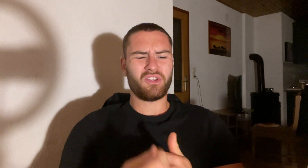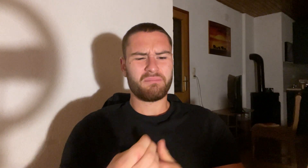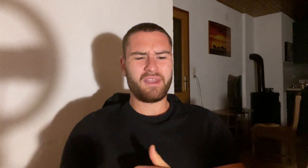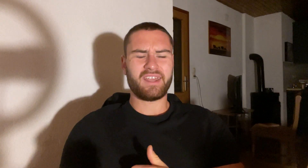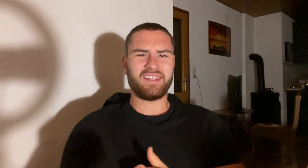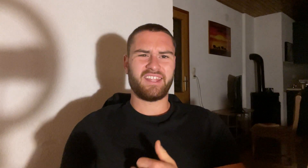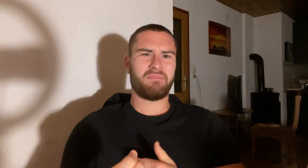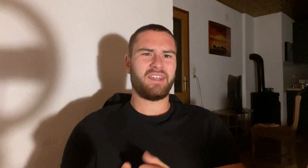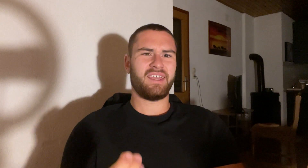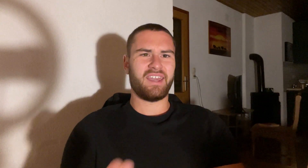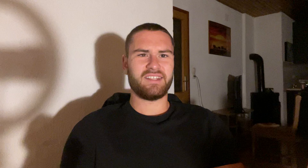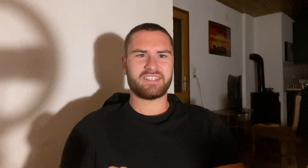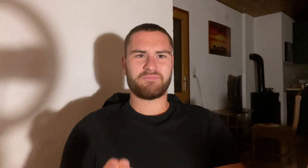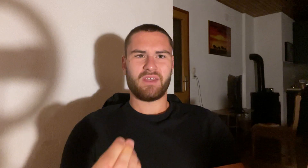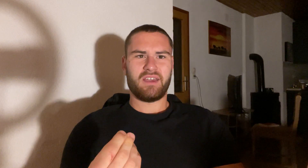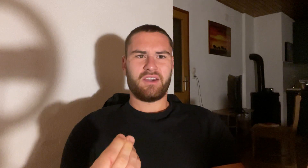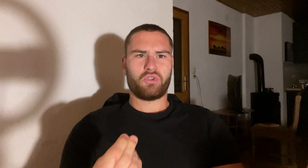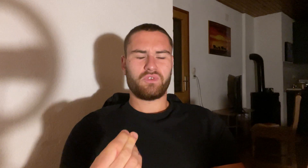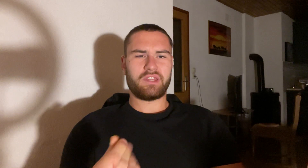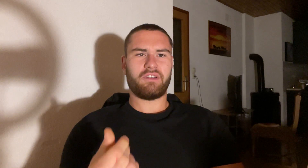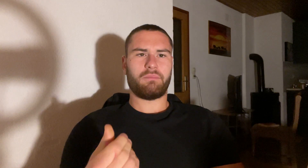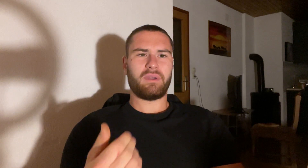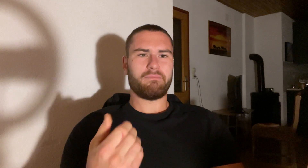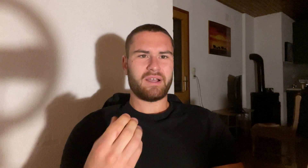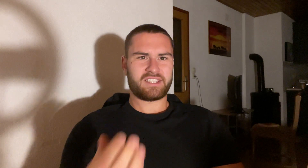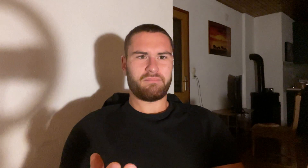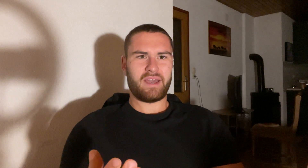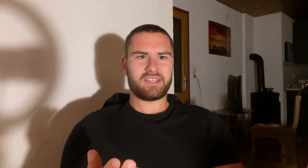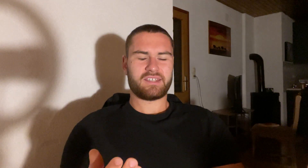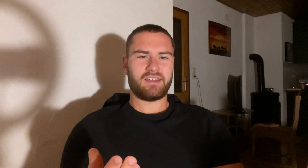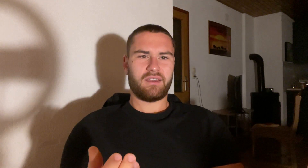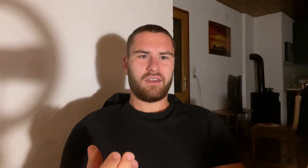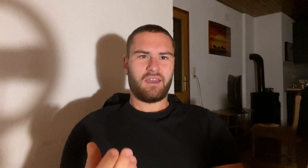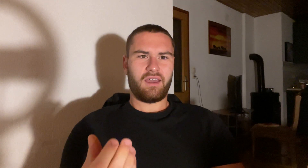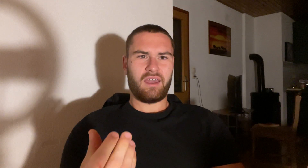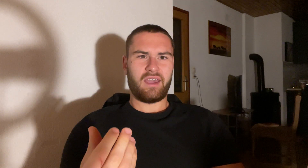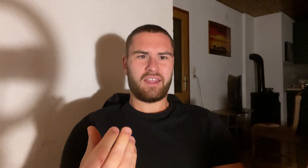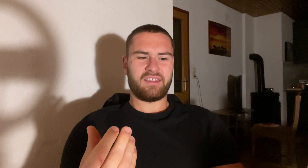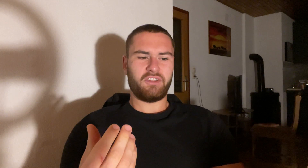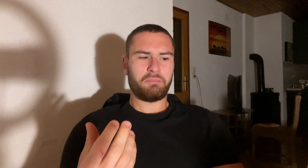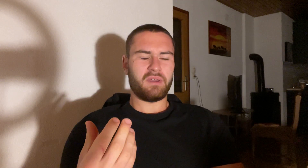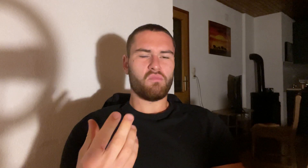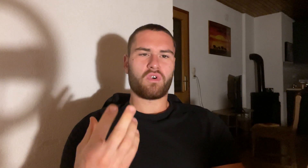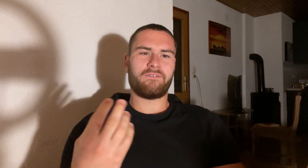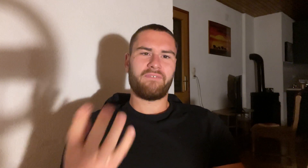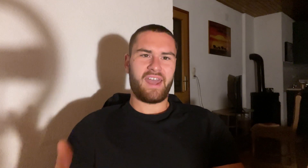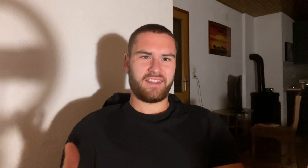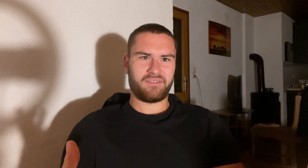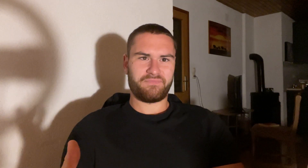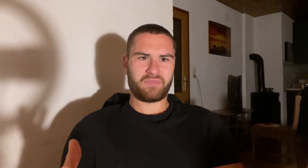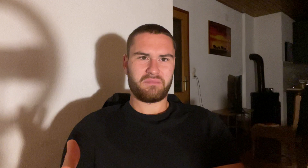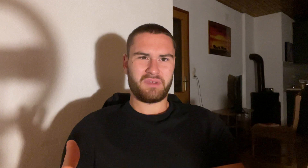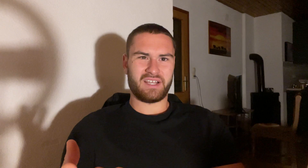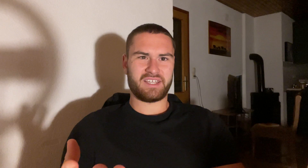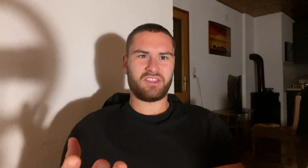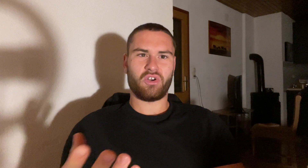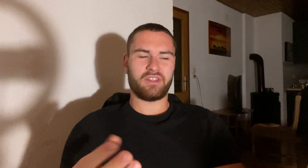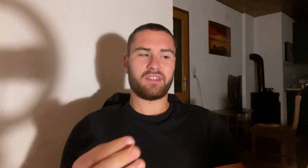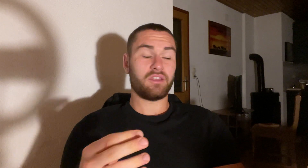not making that many gains. Not really developing muscle mass and developing more fat because I thought that, you